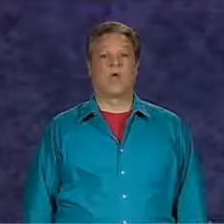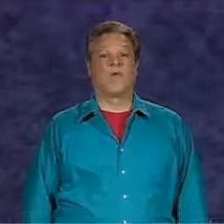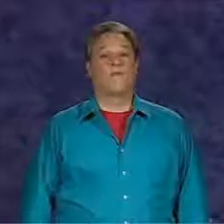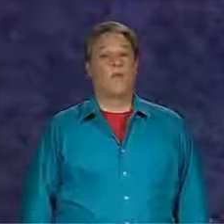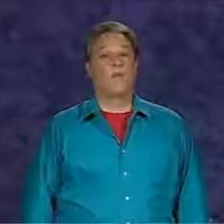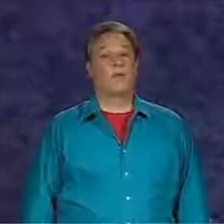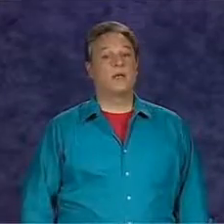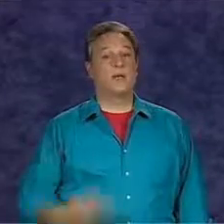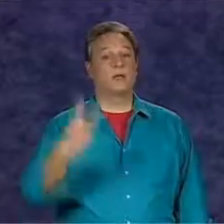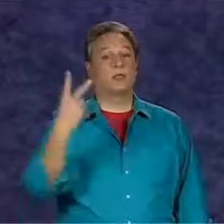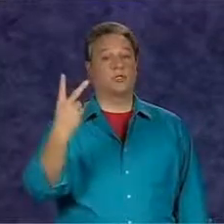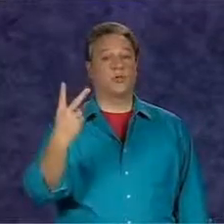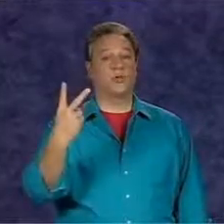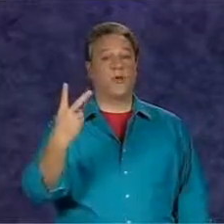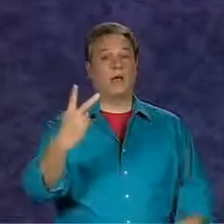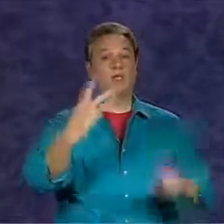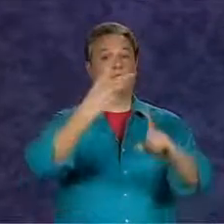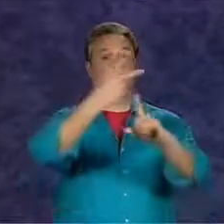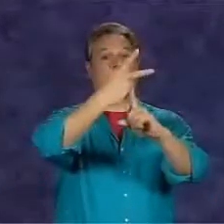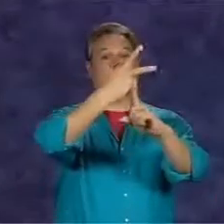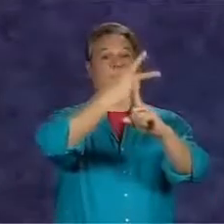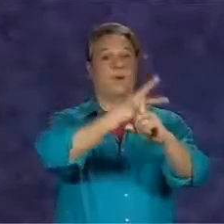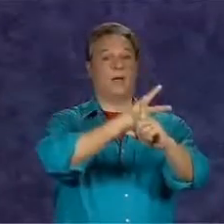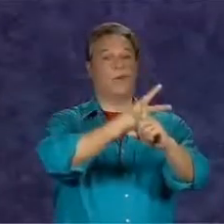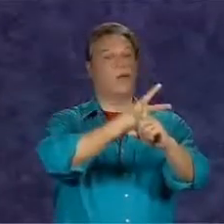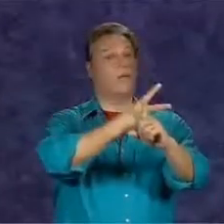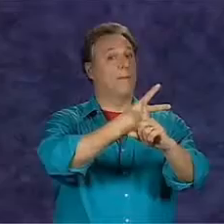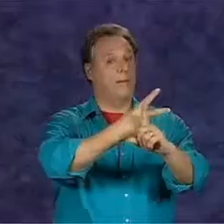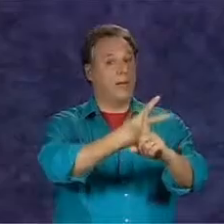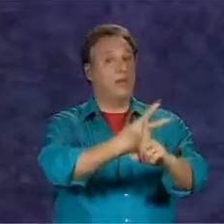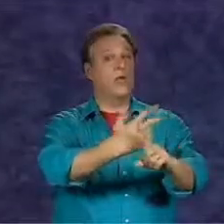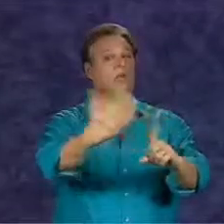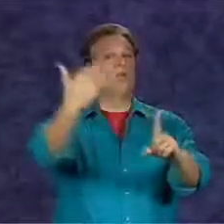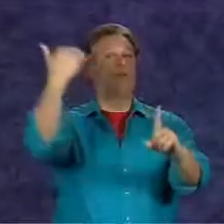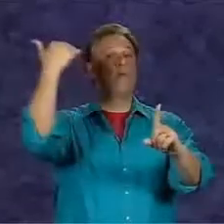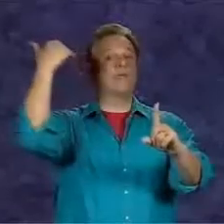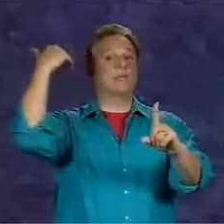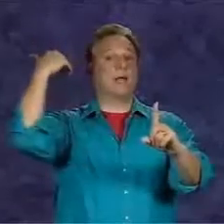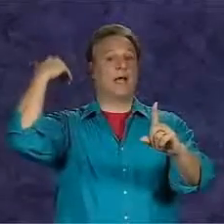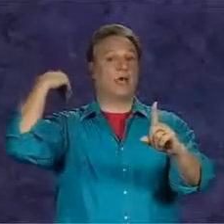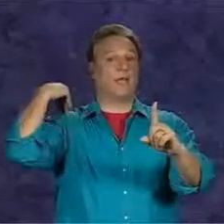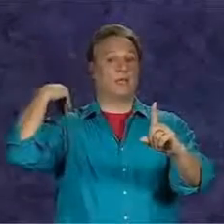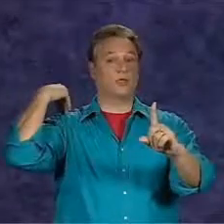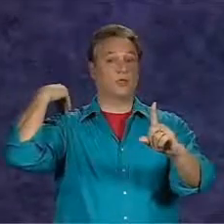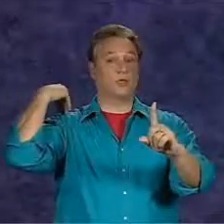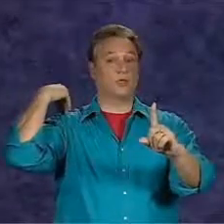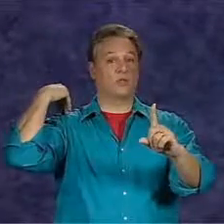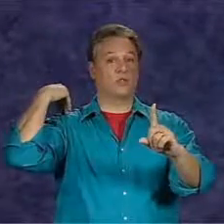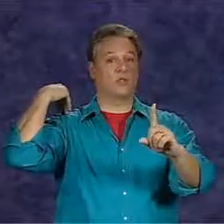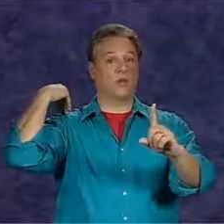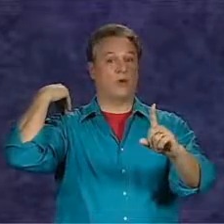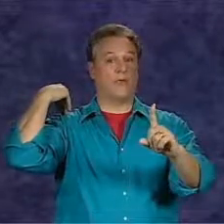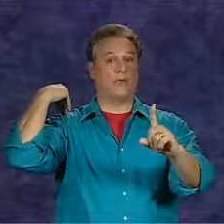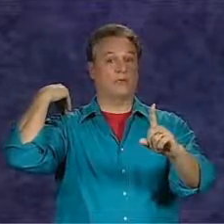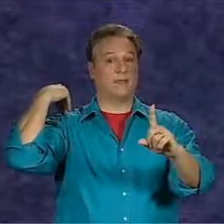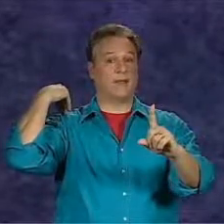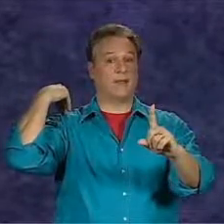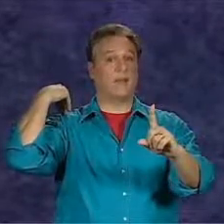Form the number two as you sign month, but move the sign over the shoulder to show past time